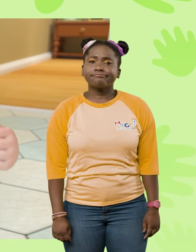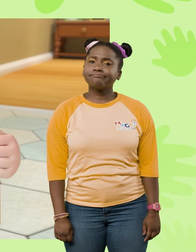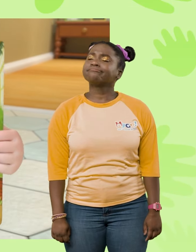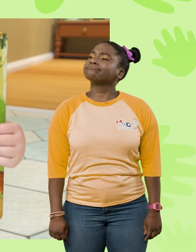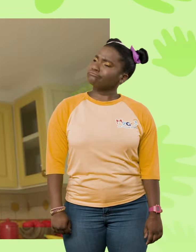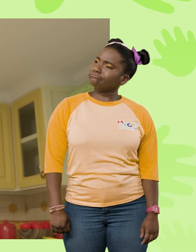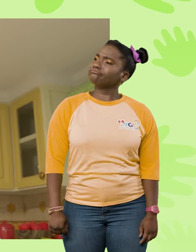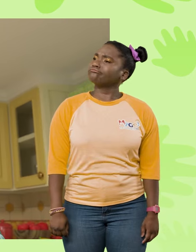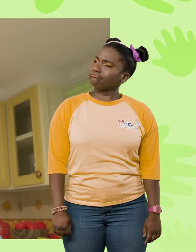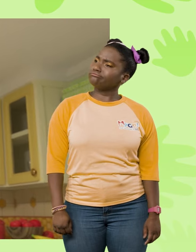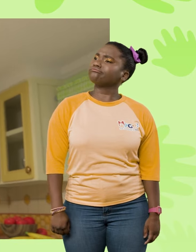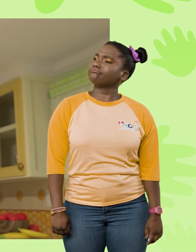Aha!